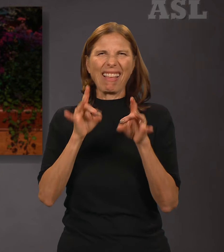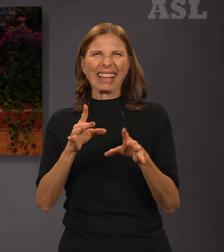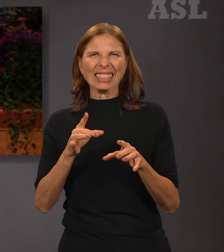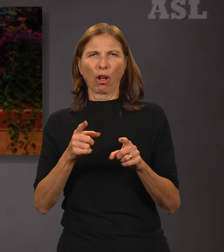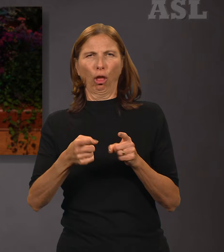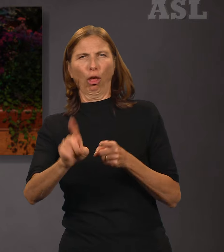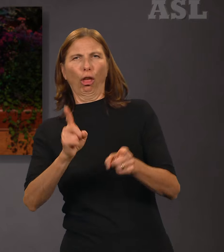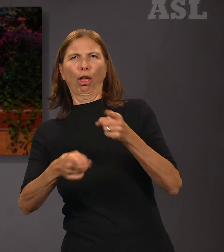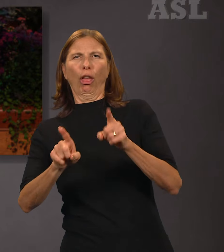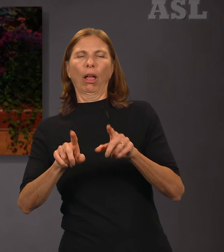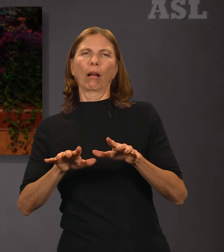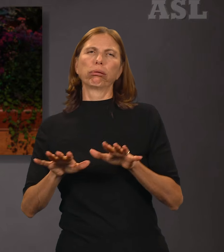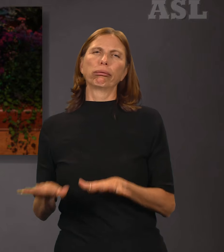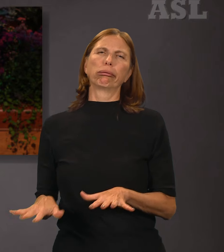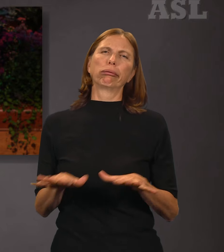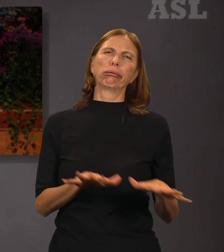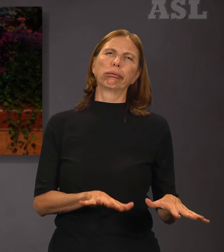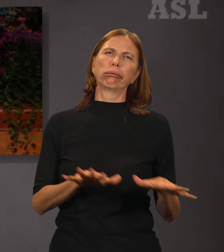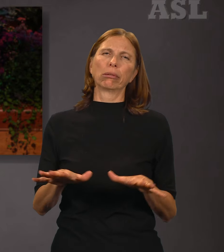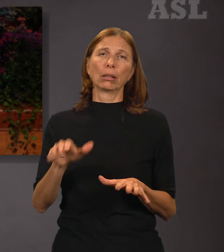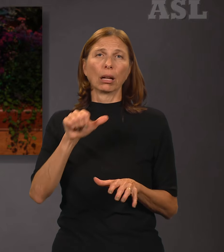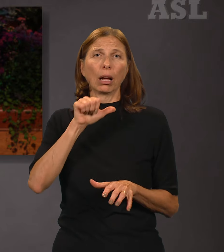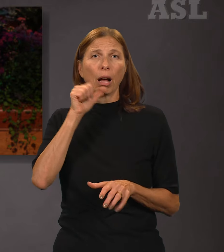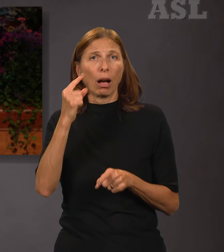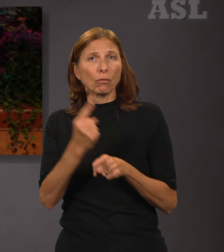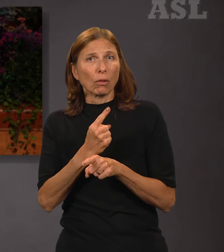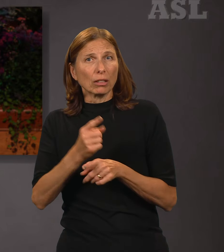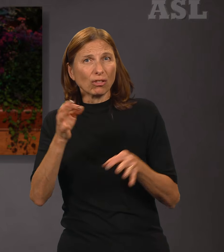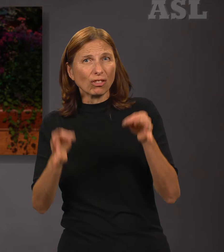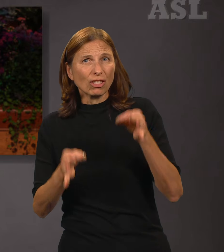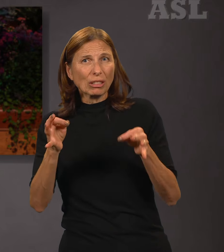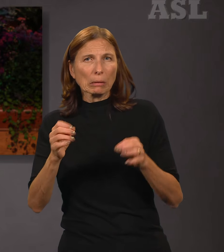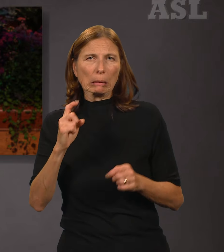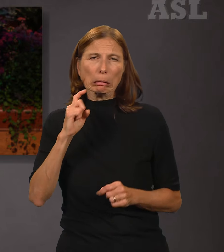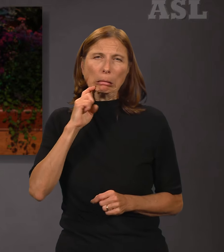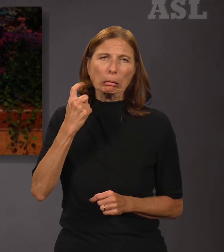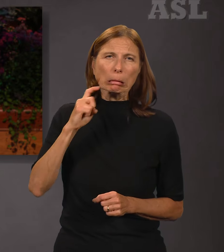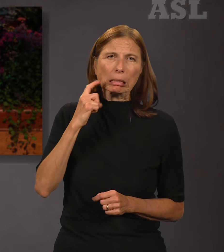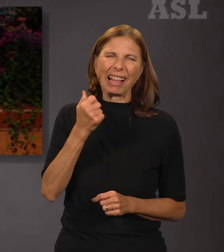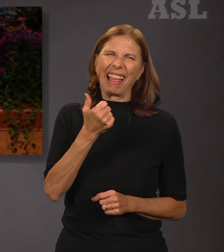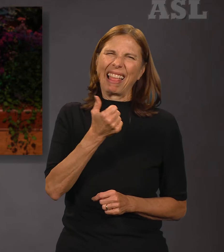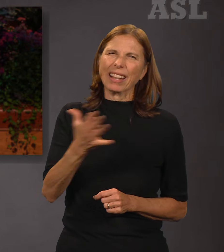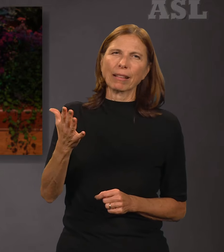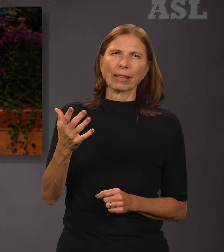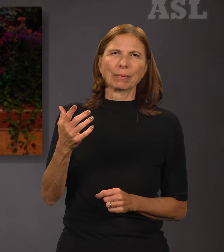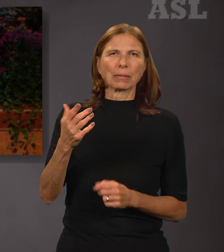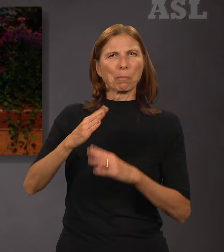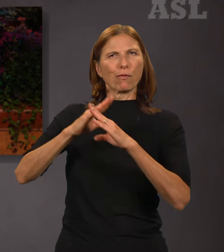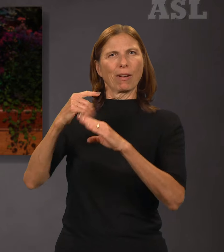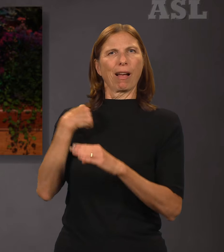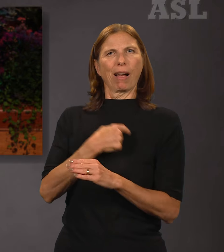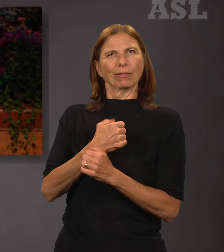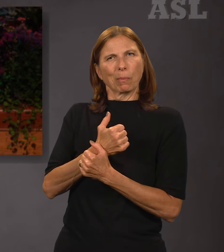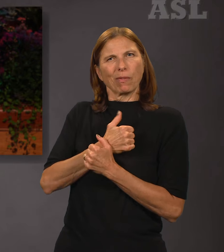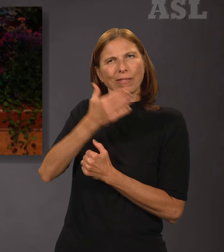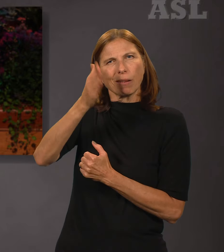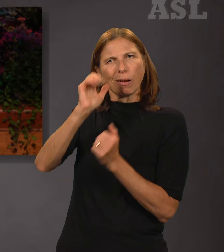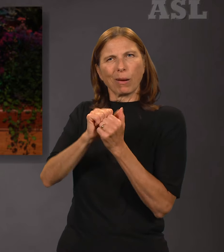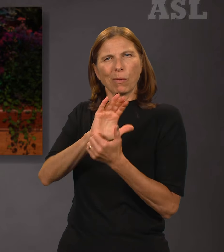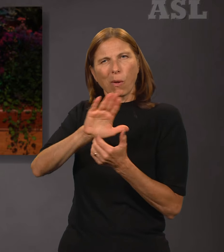complacency, unrighteous judgment, jealousies—anything that would keep us from loving God with all